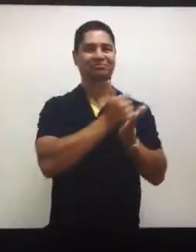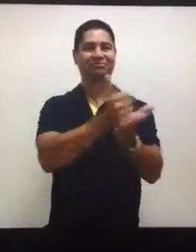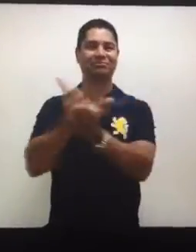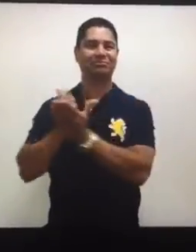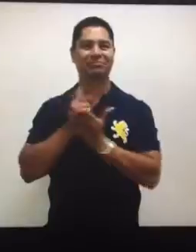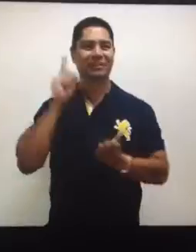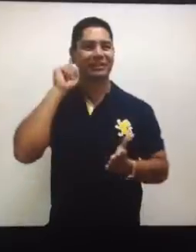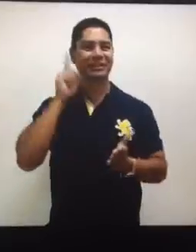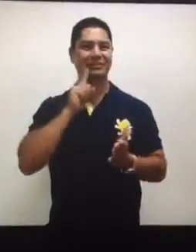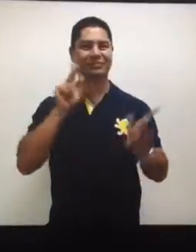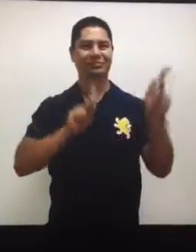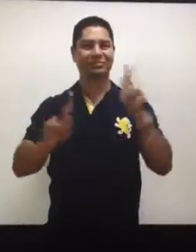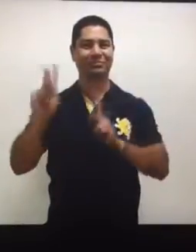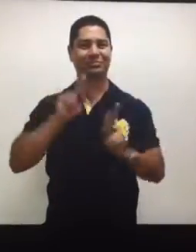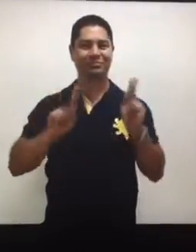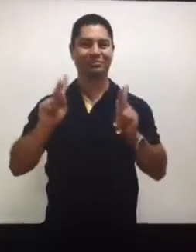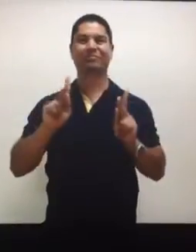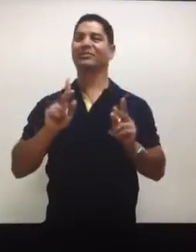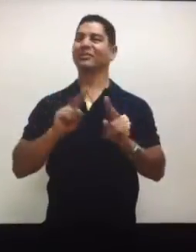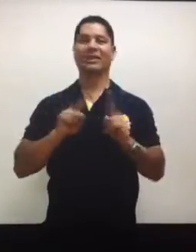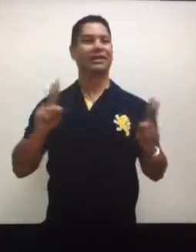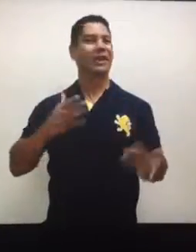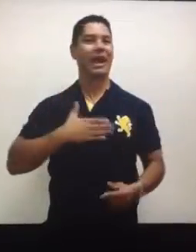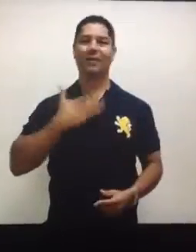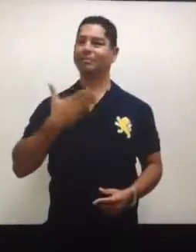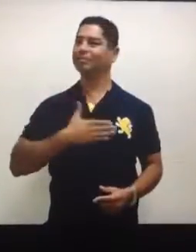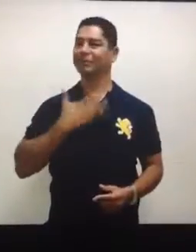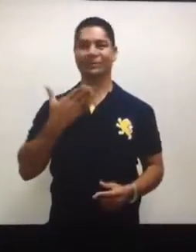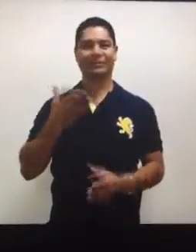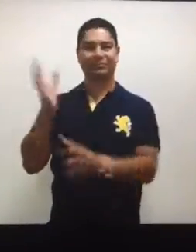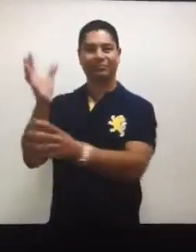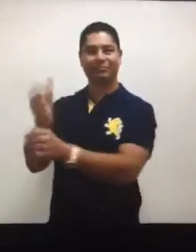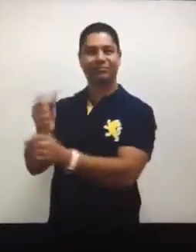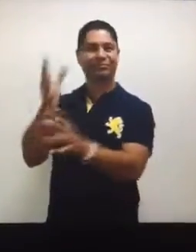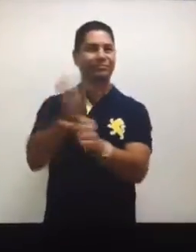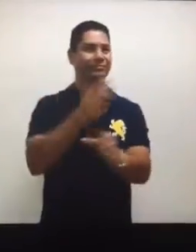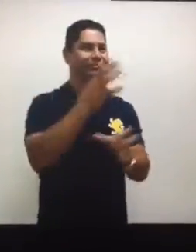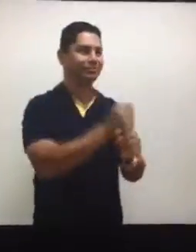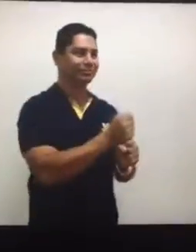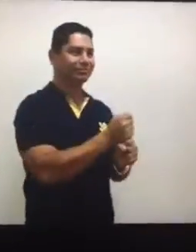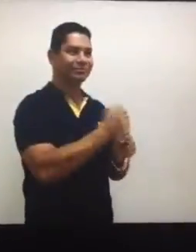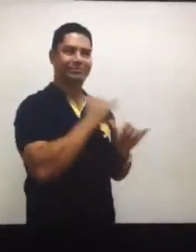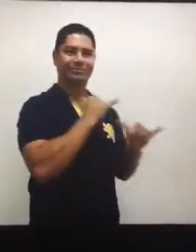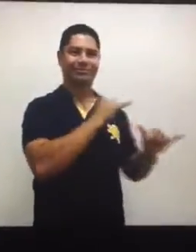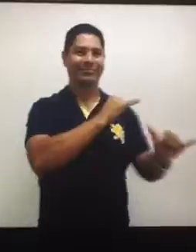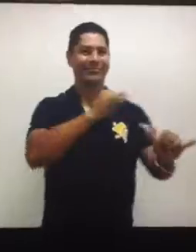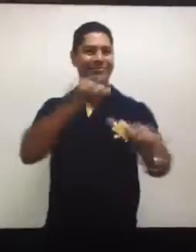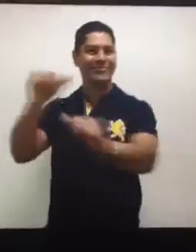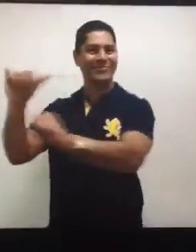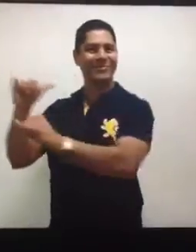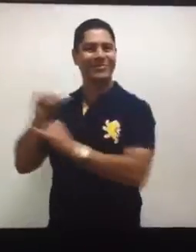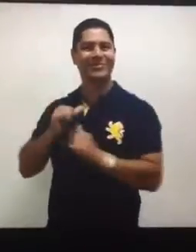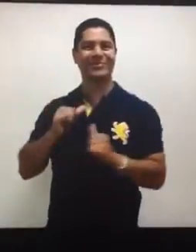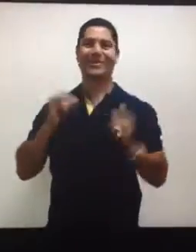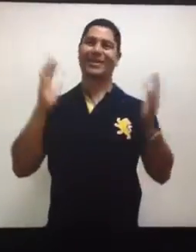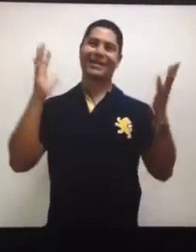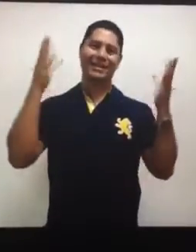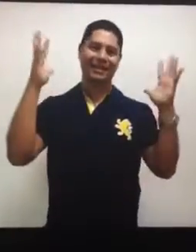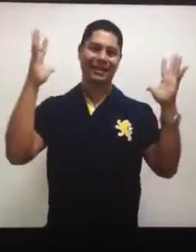They were wonderful at helping all the deaf people that come in, helping in any way